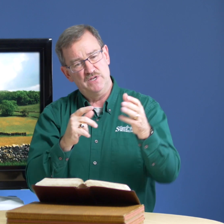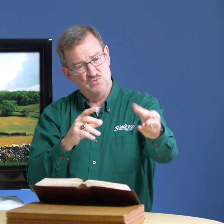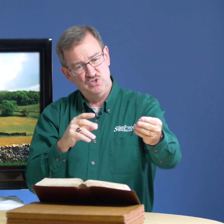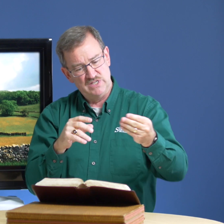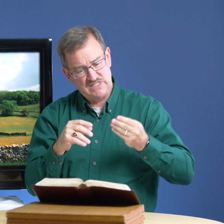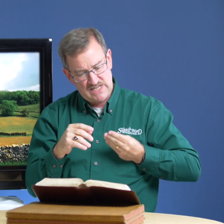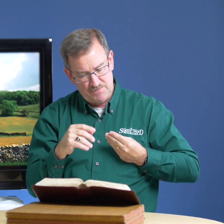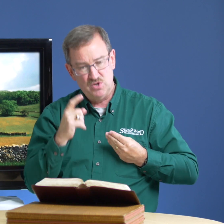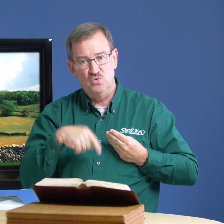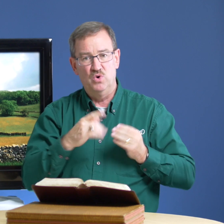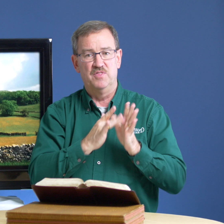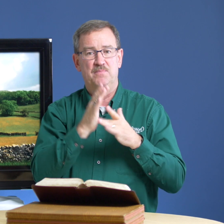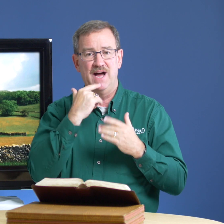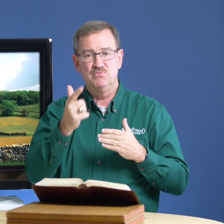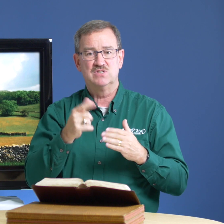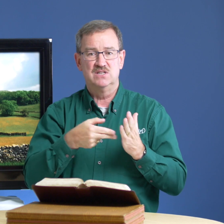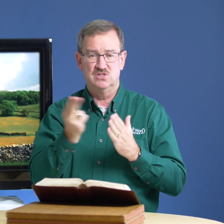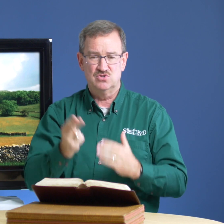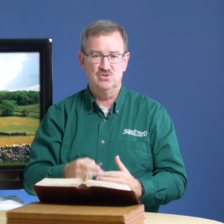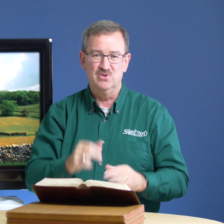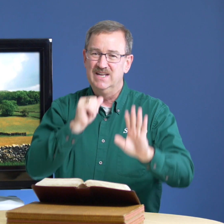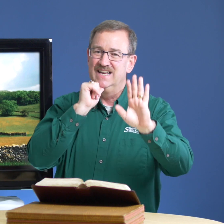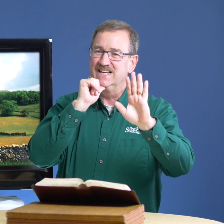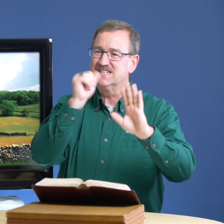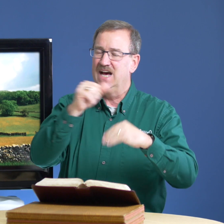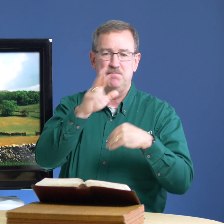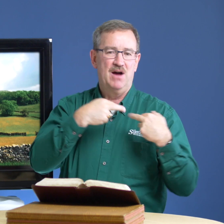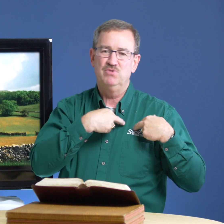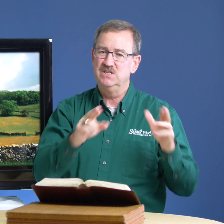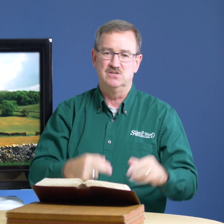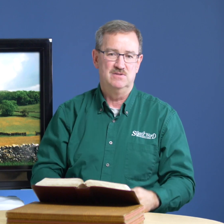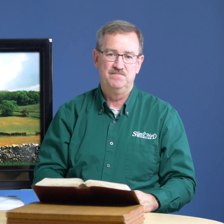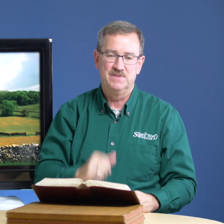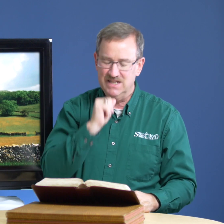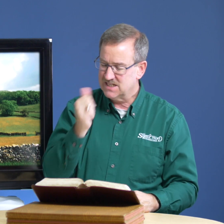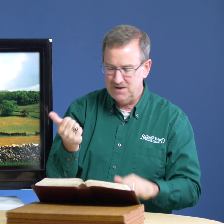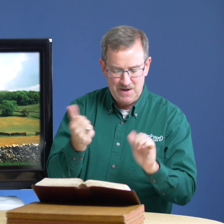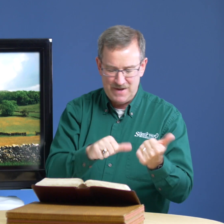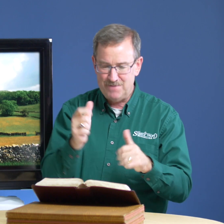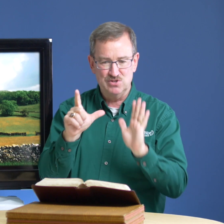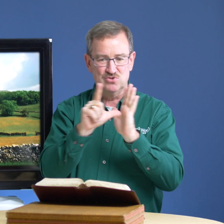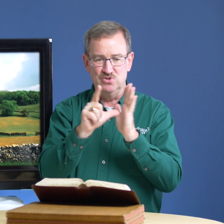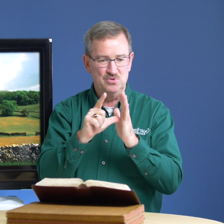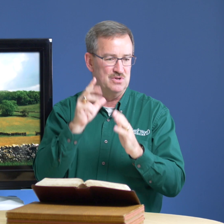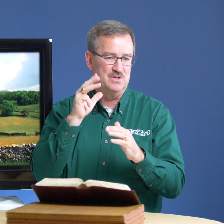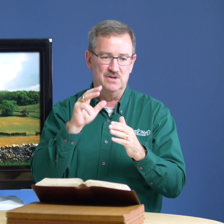place where you accept what the bible says is true it's not about religion it's not about baptist or lutheran or